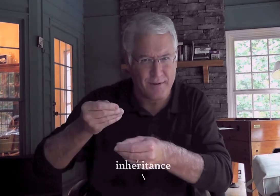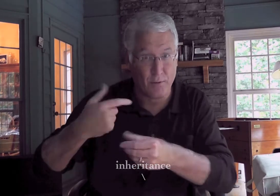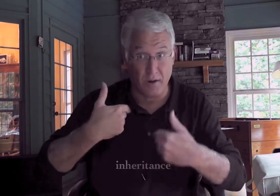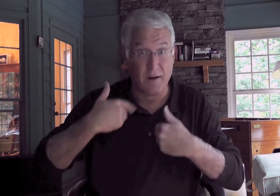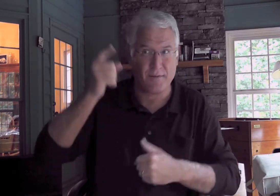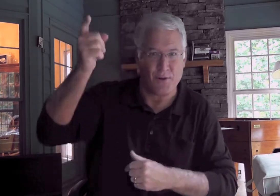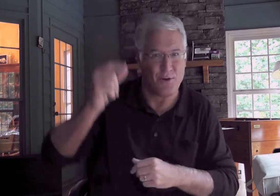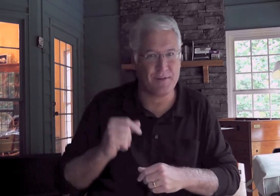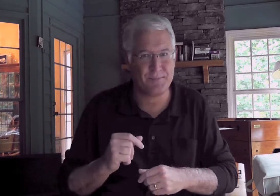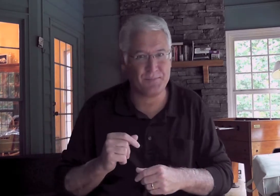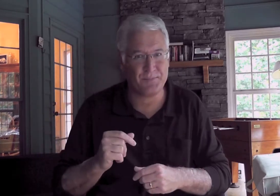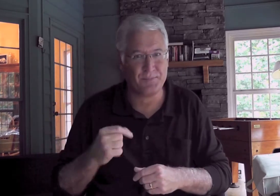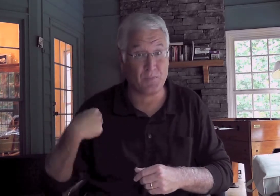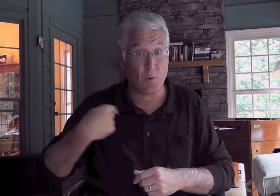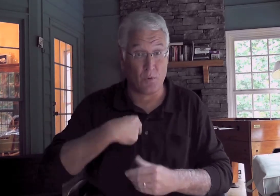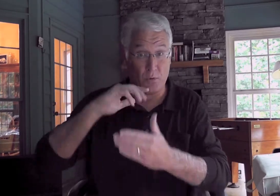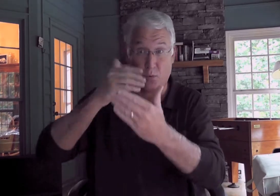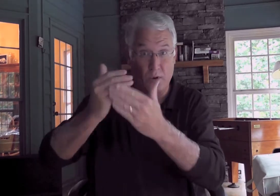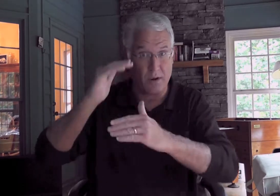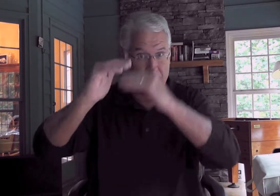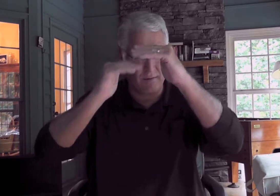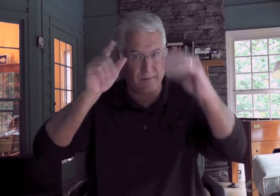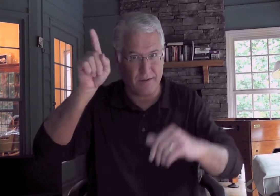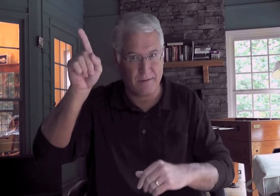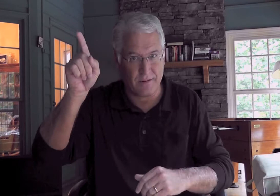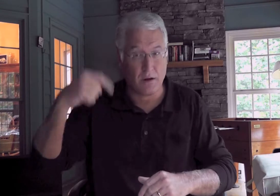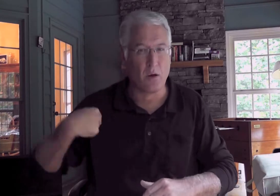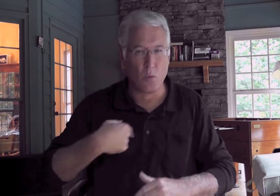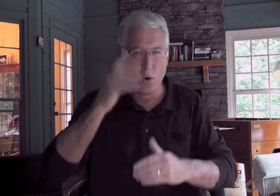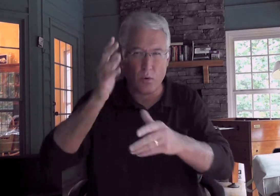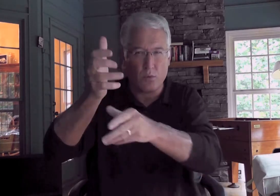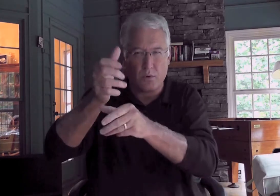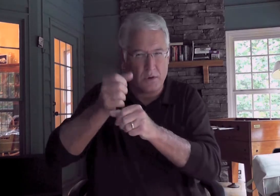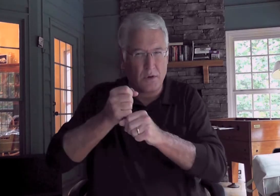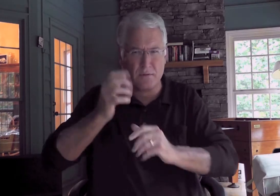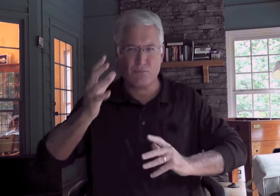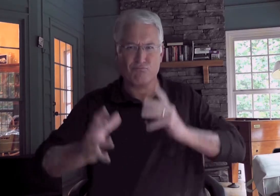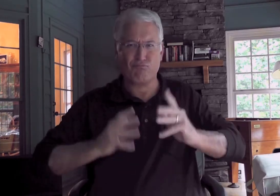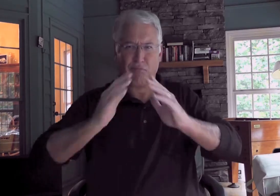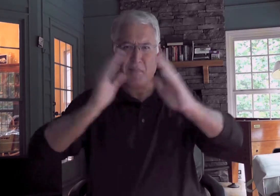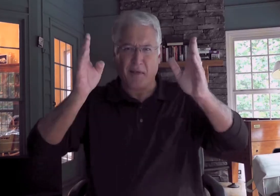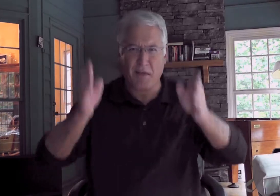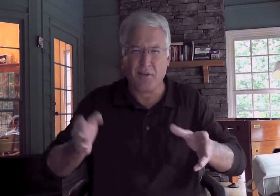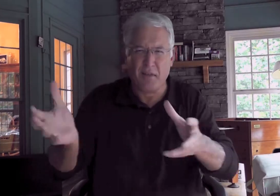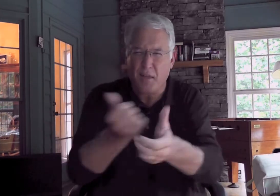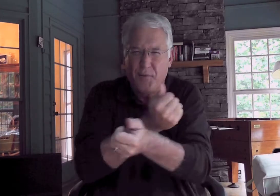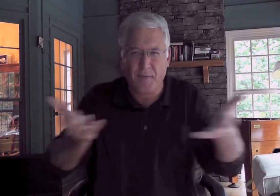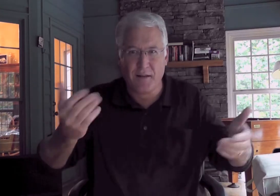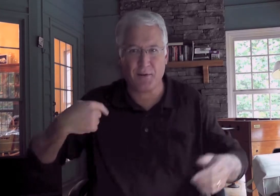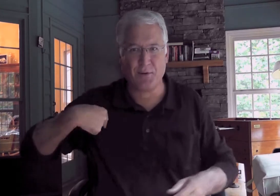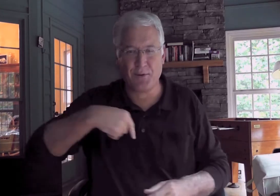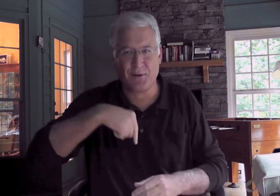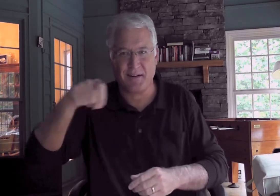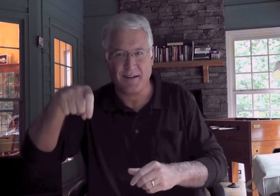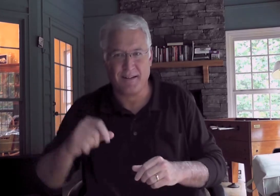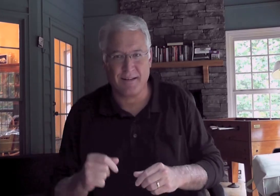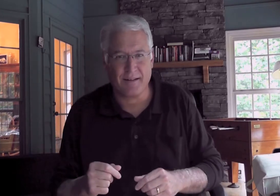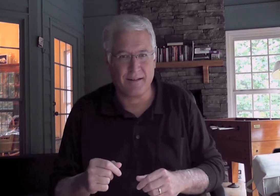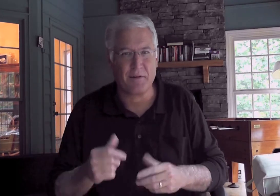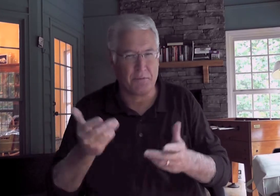That's handed down that we will have in heaven. God wants us to hold on to the hope and look forward to the mansions